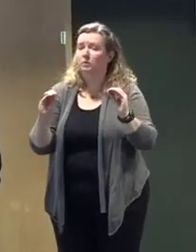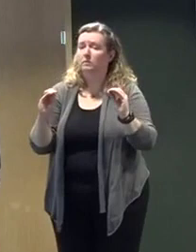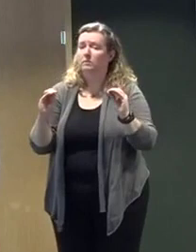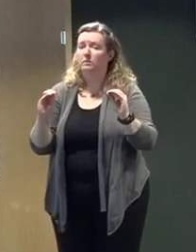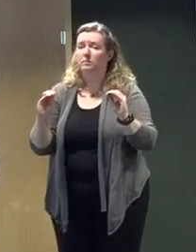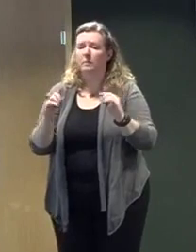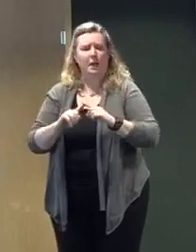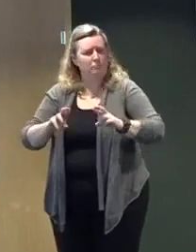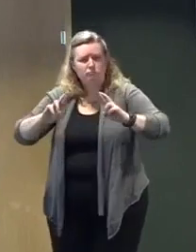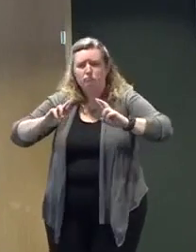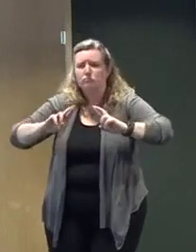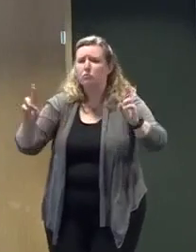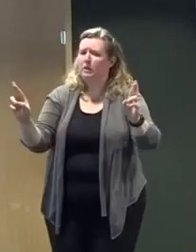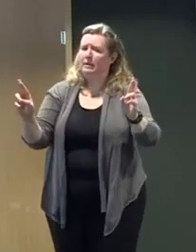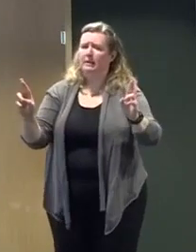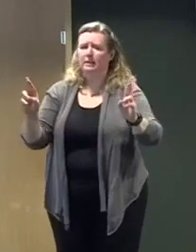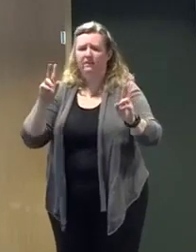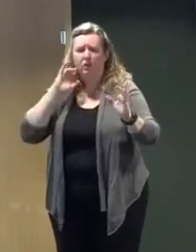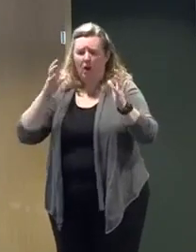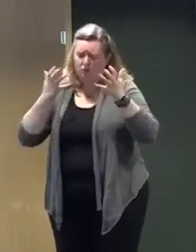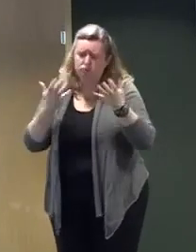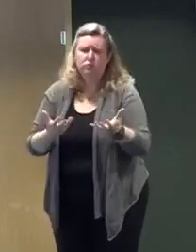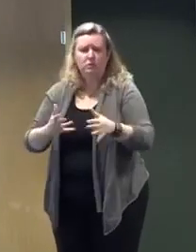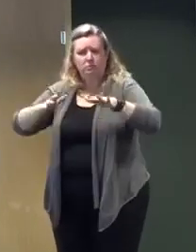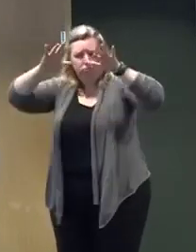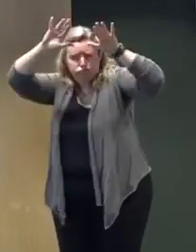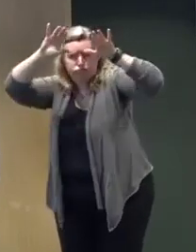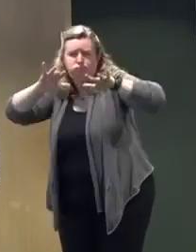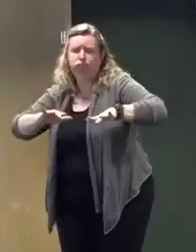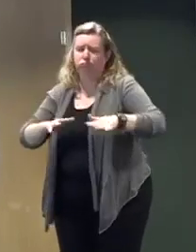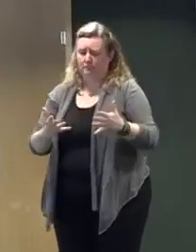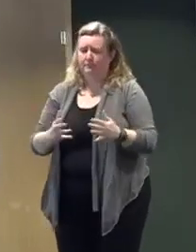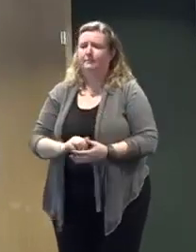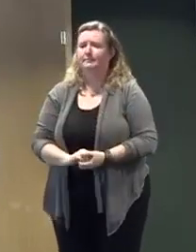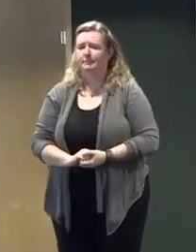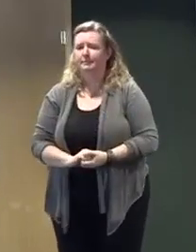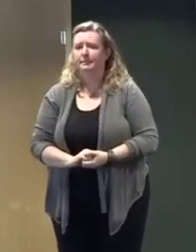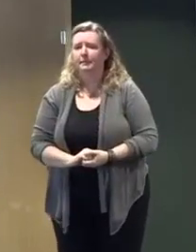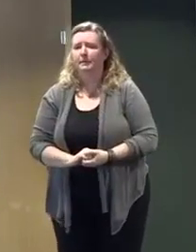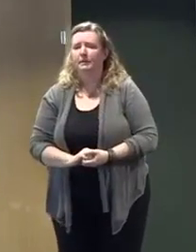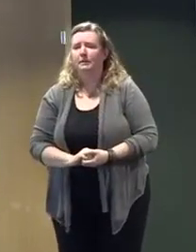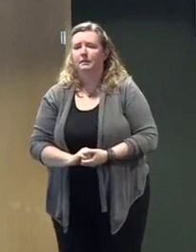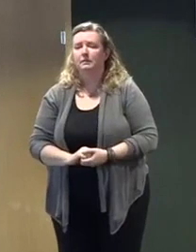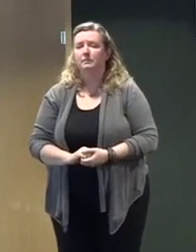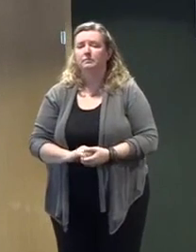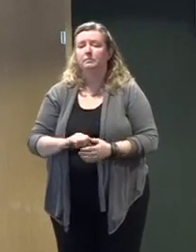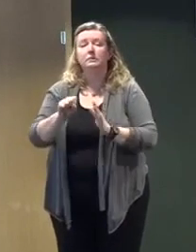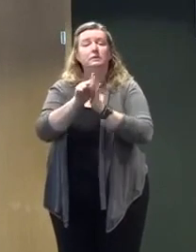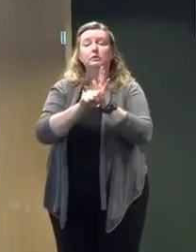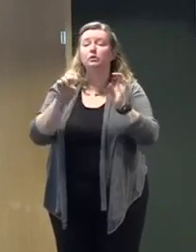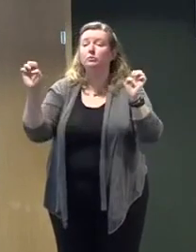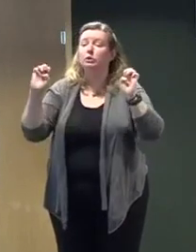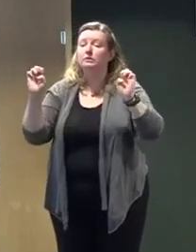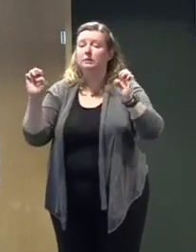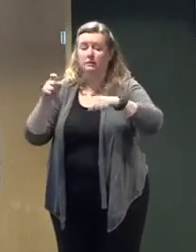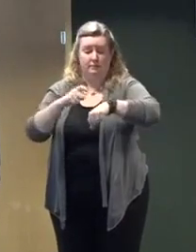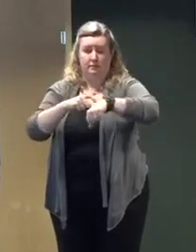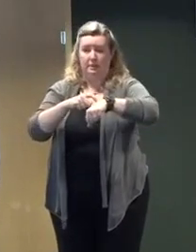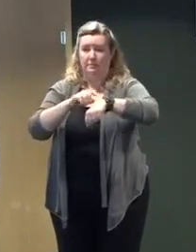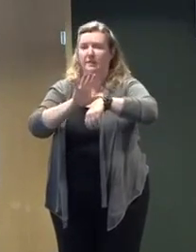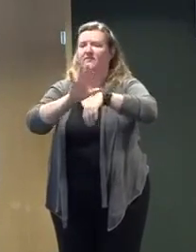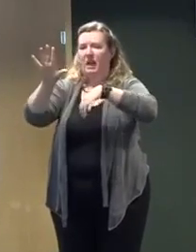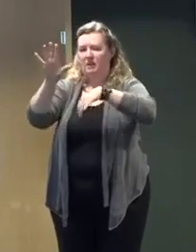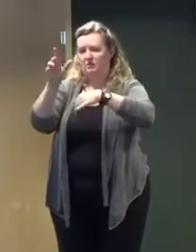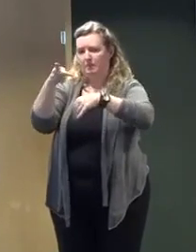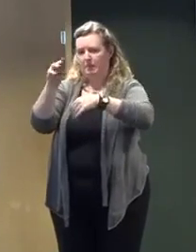First, I have declared a state of emergency effective for 5 p.m. this evening. Accordingly, on a personal